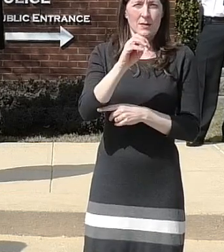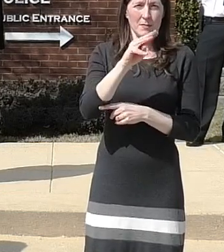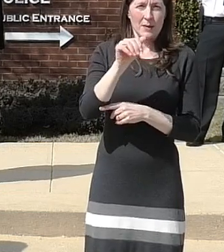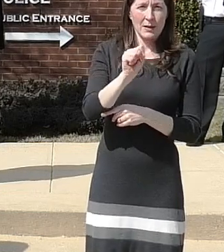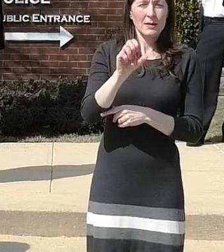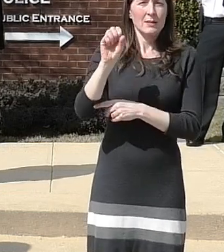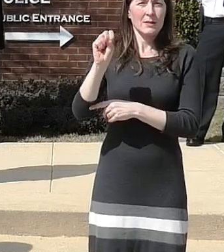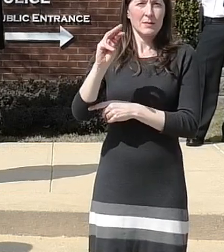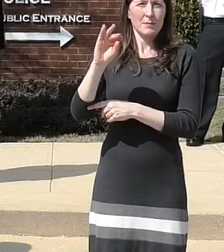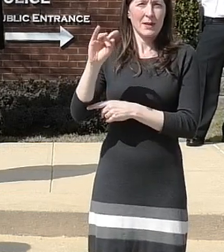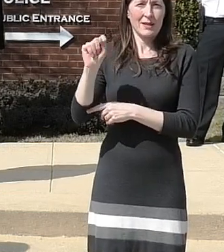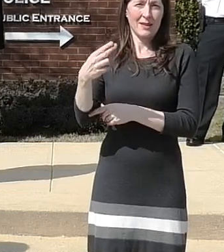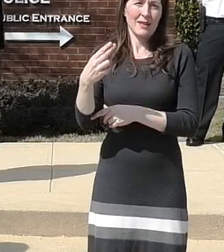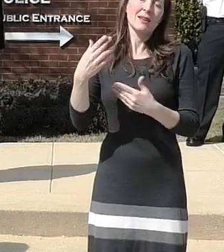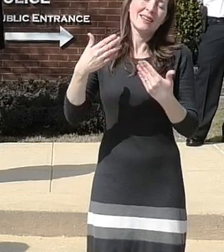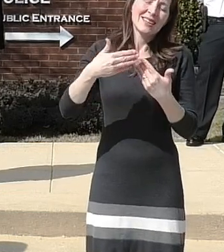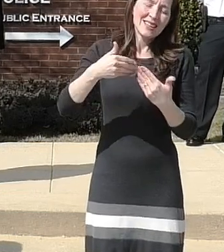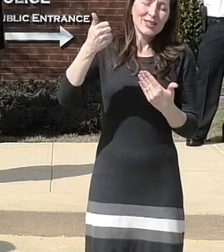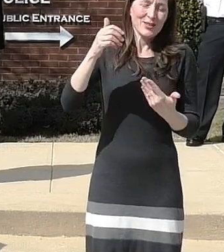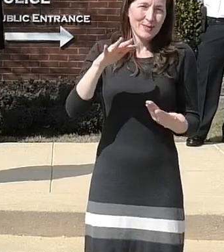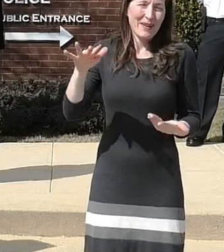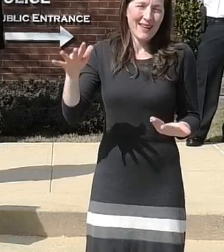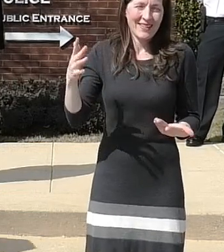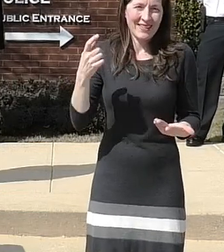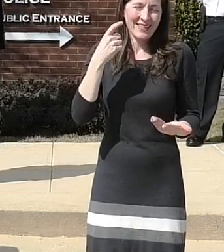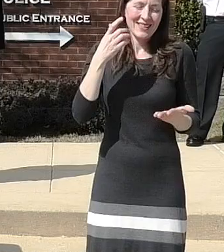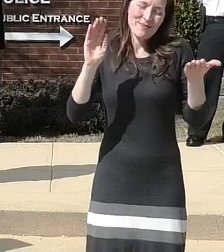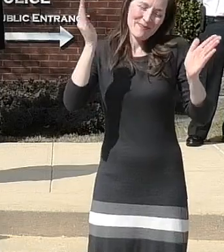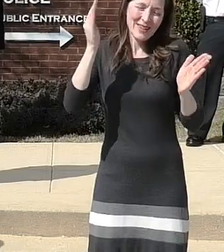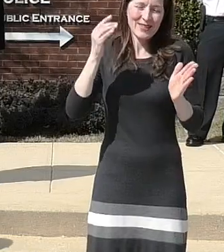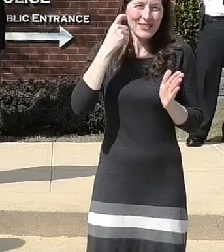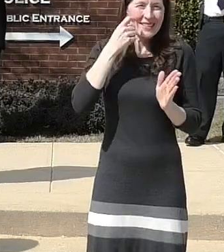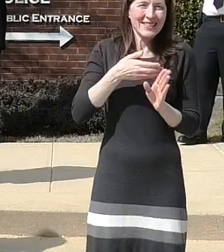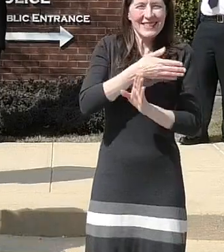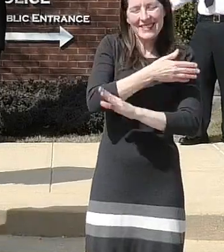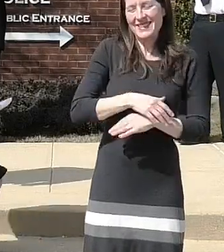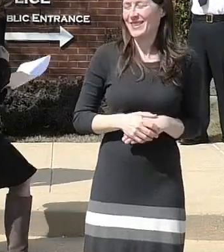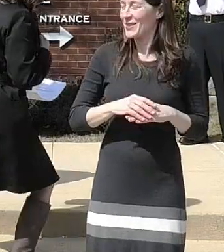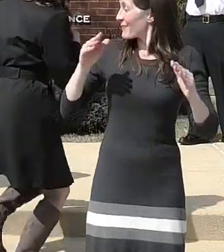which maybe is an easier spell um and i'll welcome him to the podium